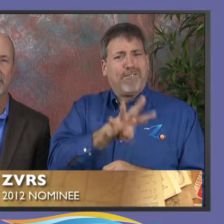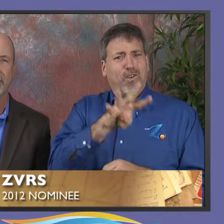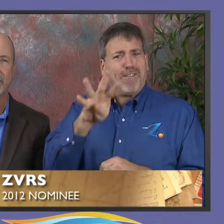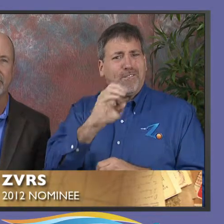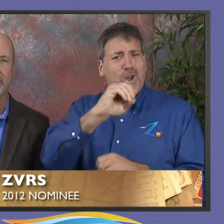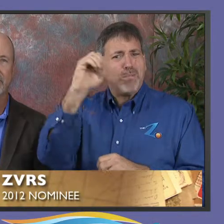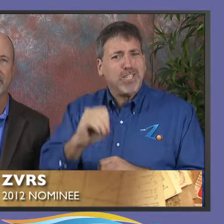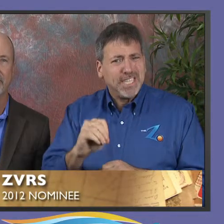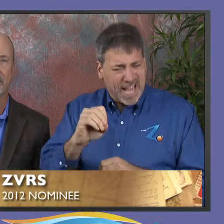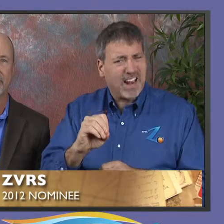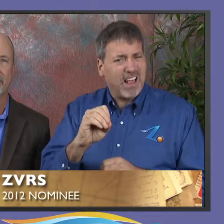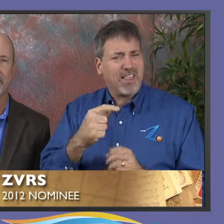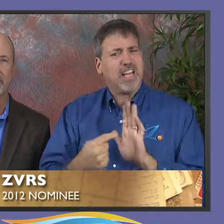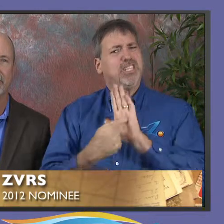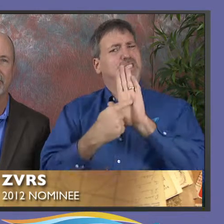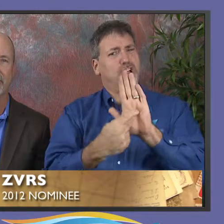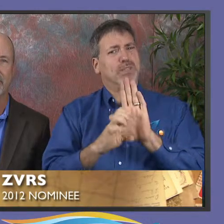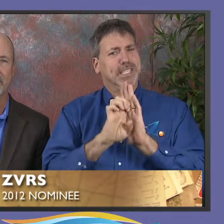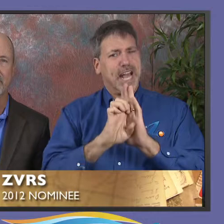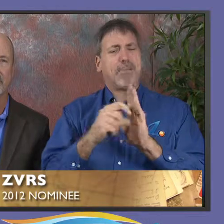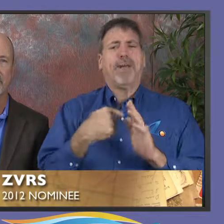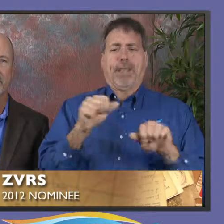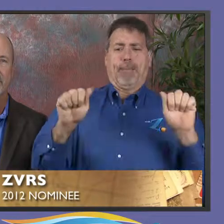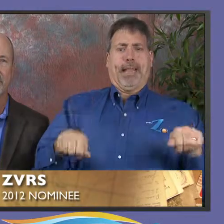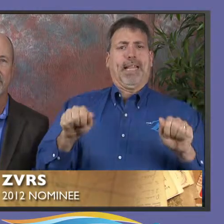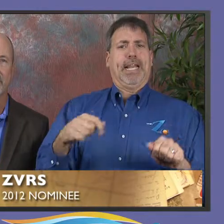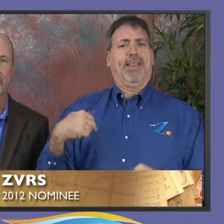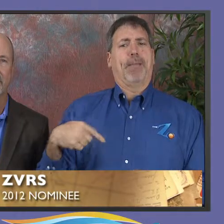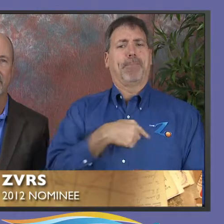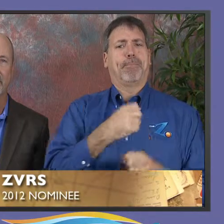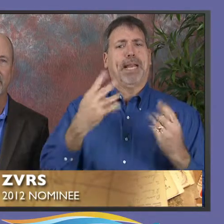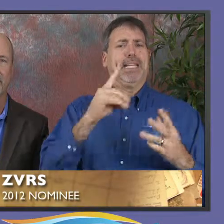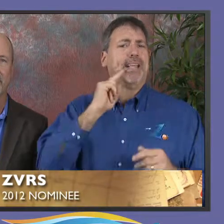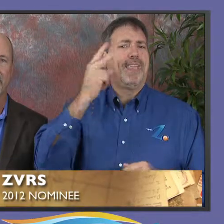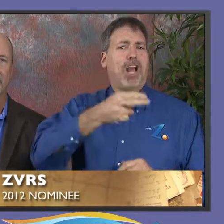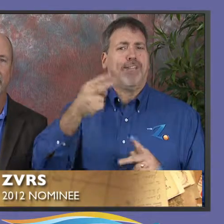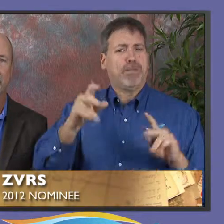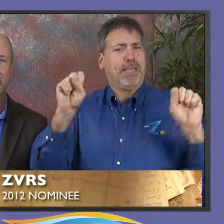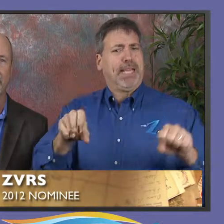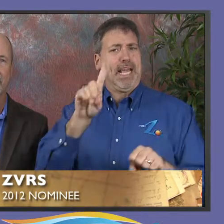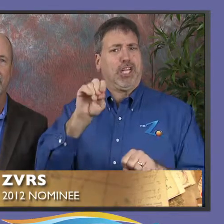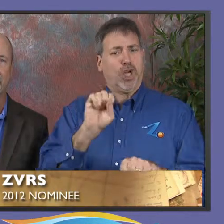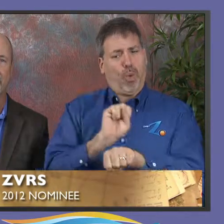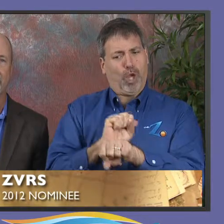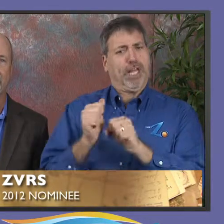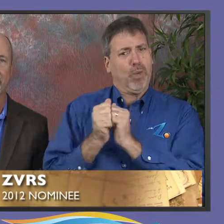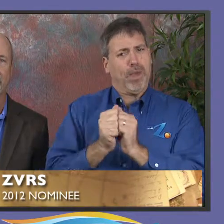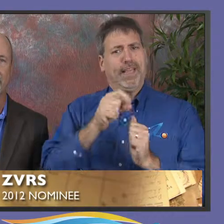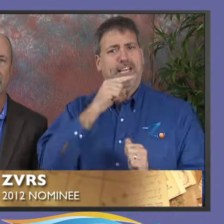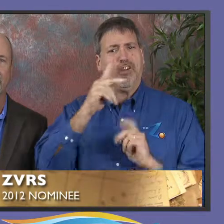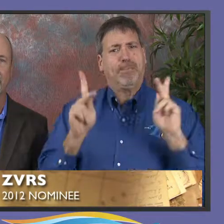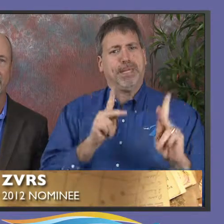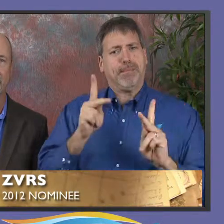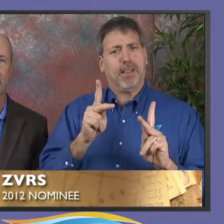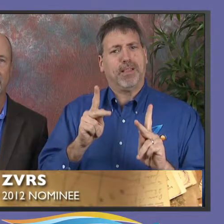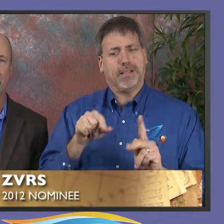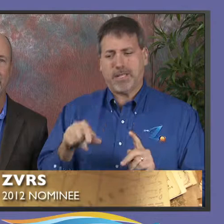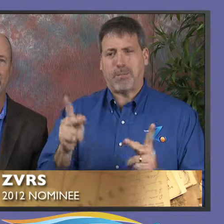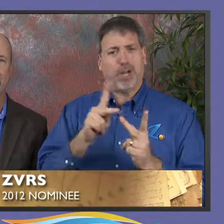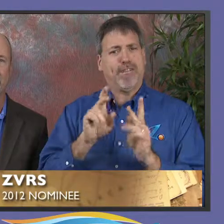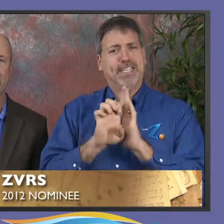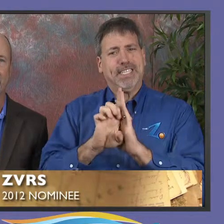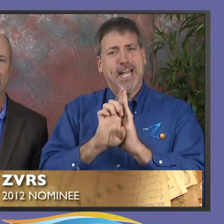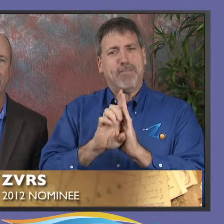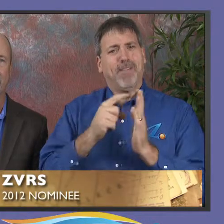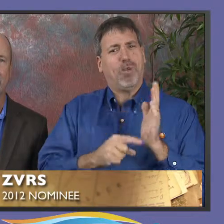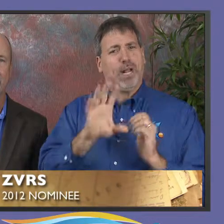years. We've grown 244%. That's an example of the capabilities that the deaf and hard of hearing people have by working